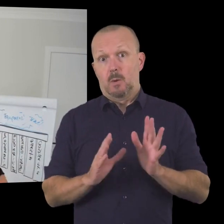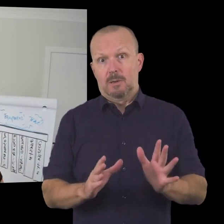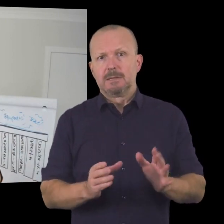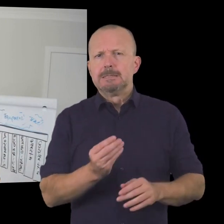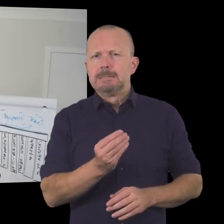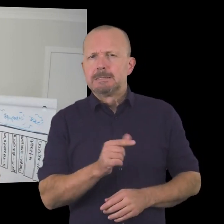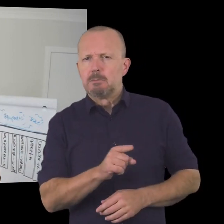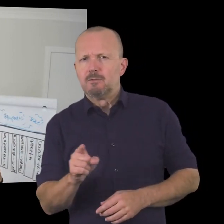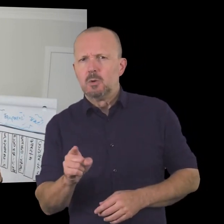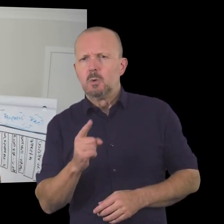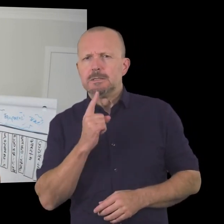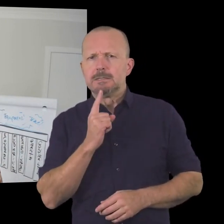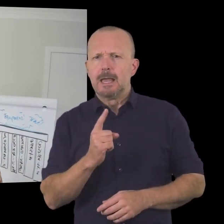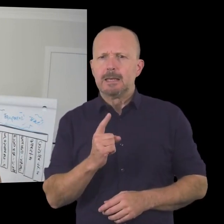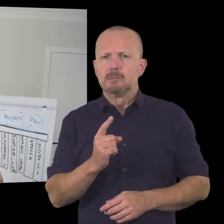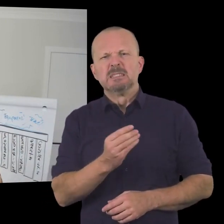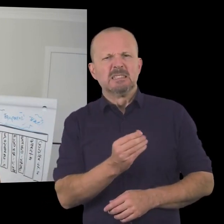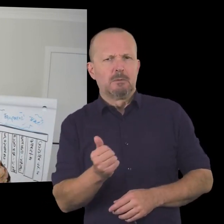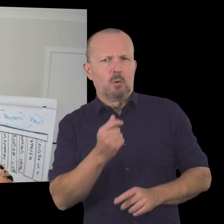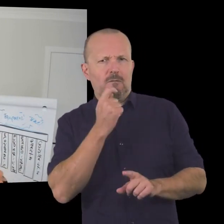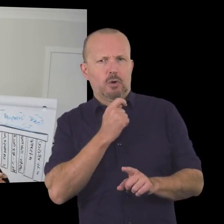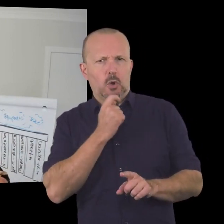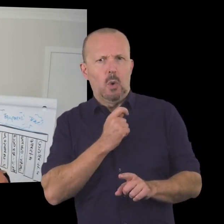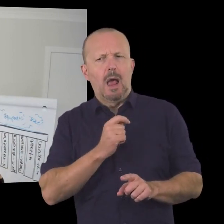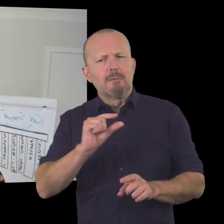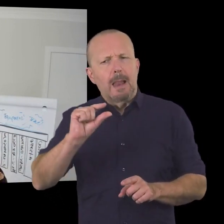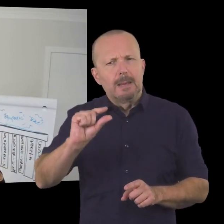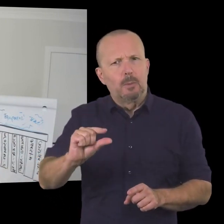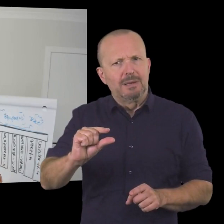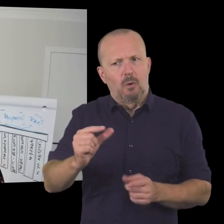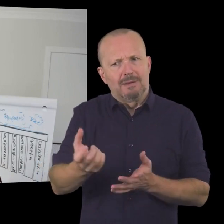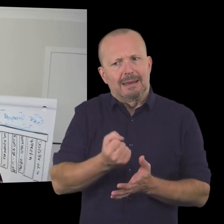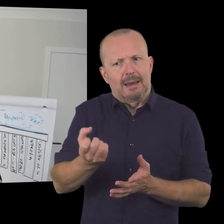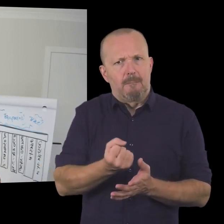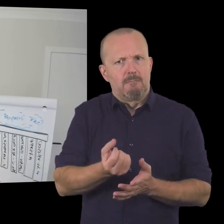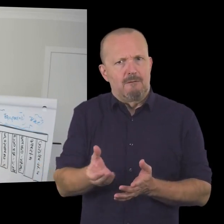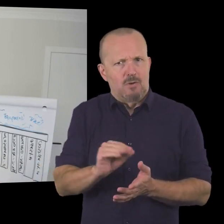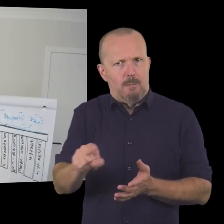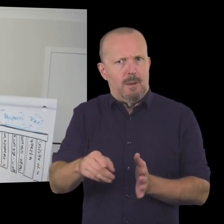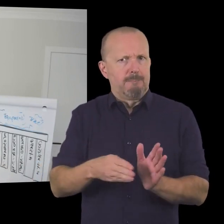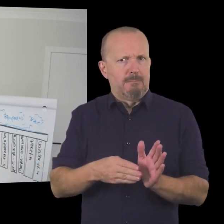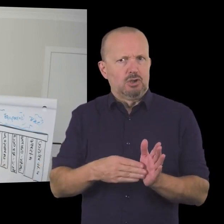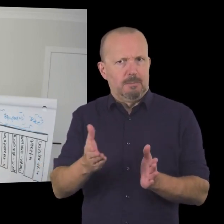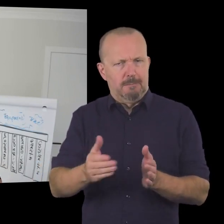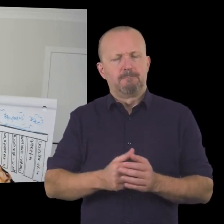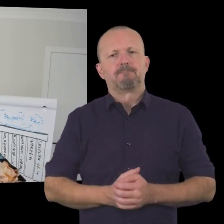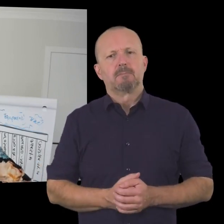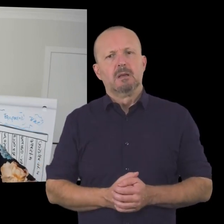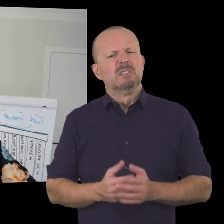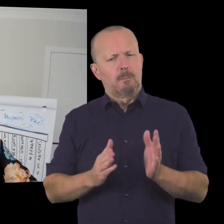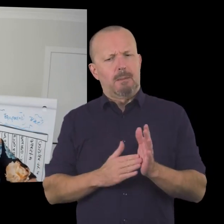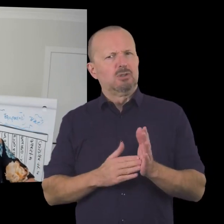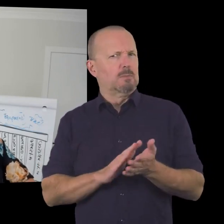up membership and some of you identified that you are uh some of you a few of you are raising and come from membership already